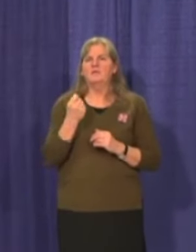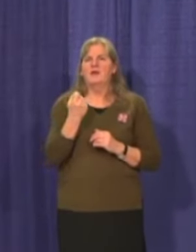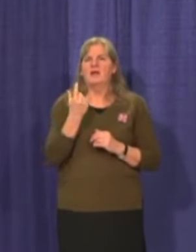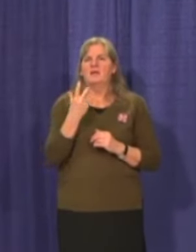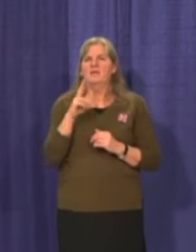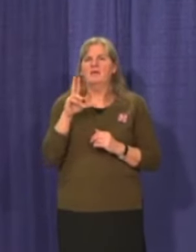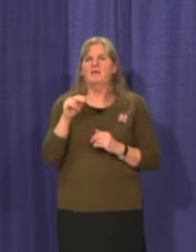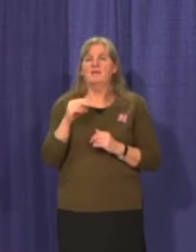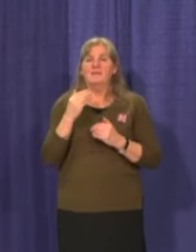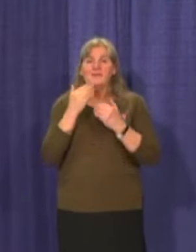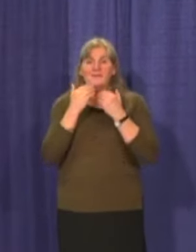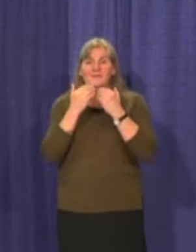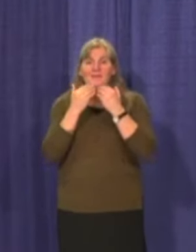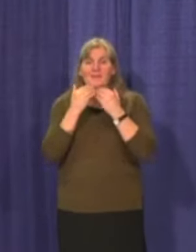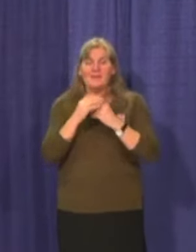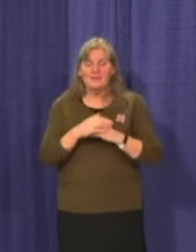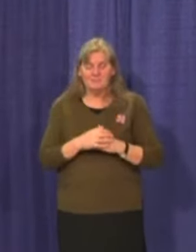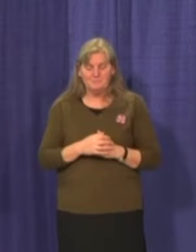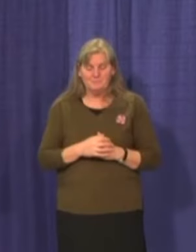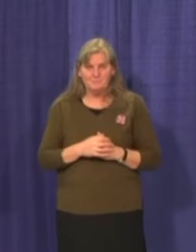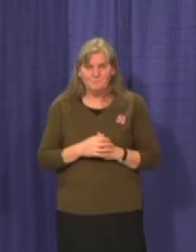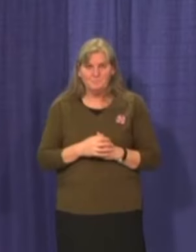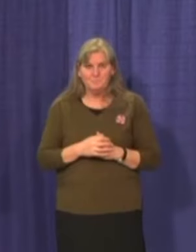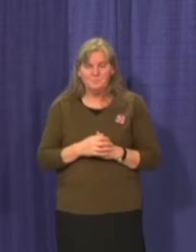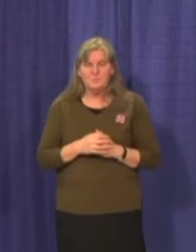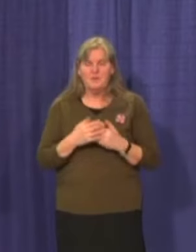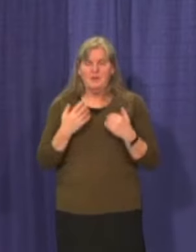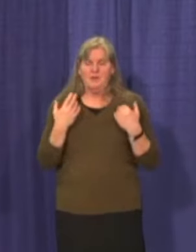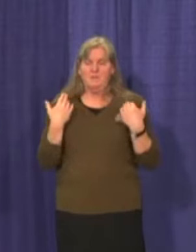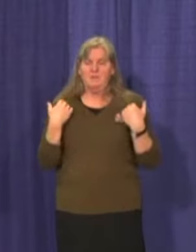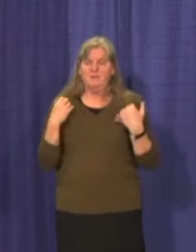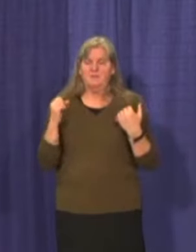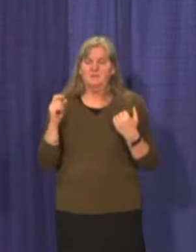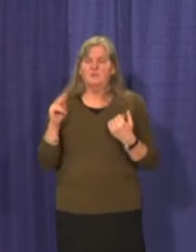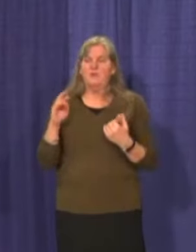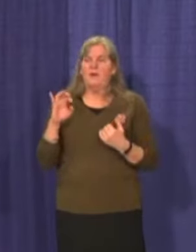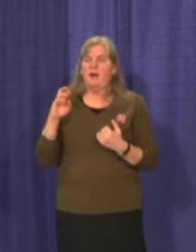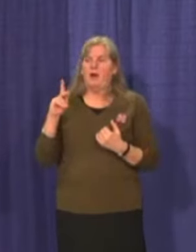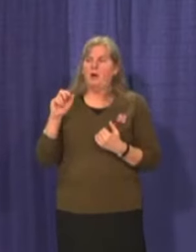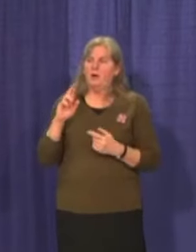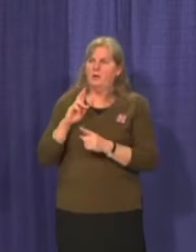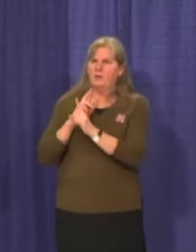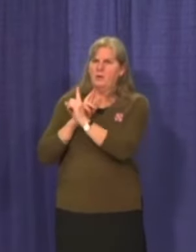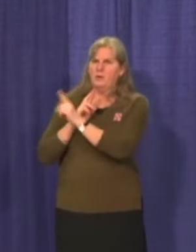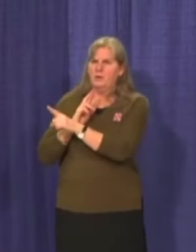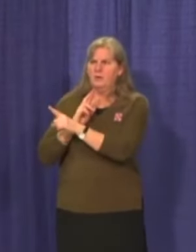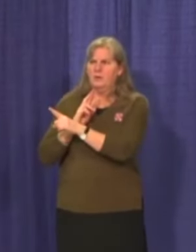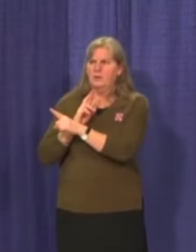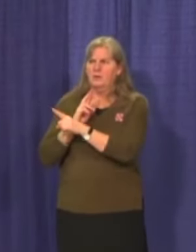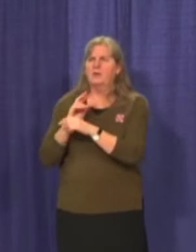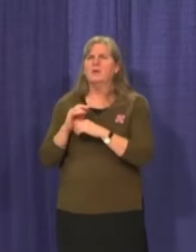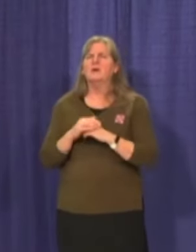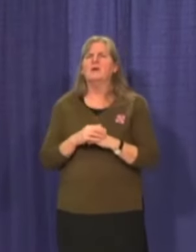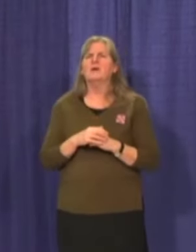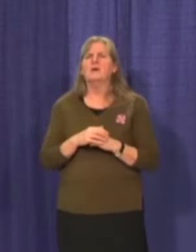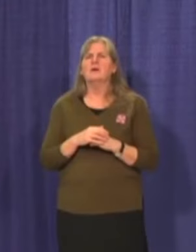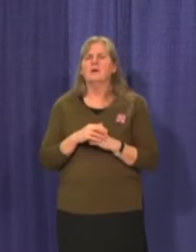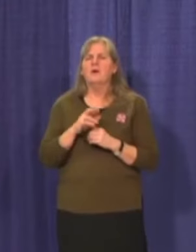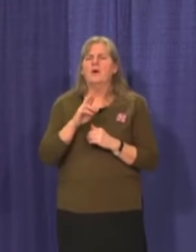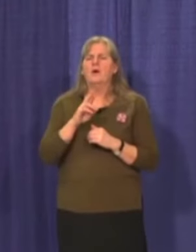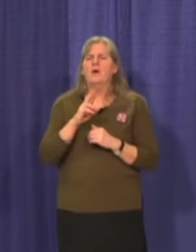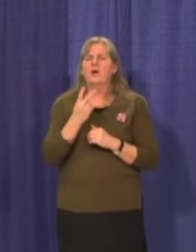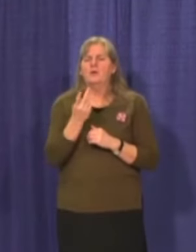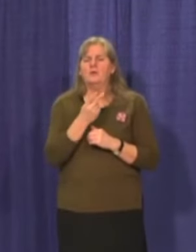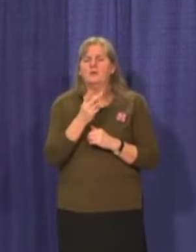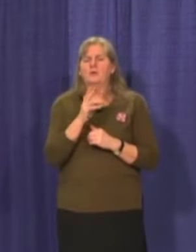Thank you very much for taking my questions. Um, Minister Stryker, was hoping to ask you if Rod and Ekaterina Baker have in any way